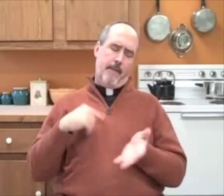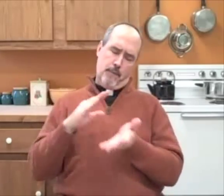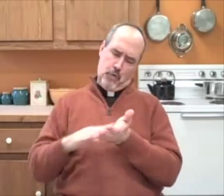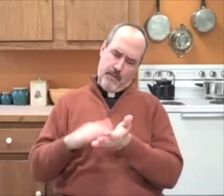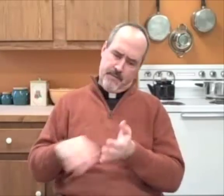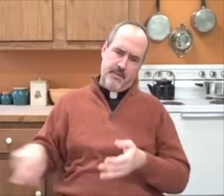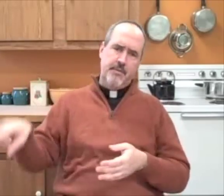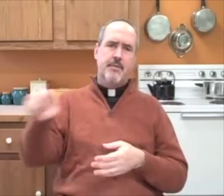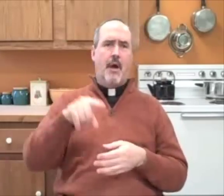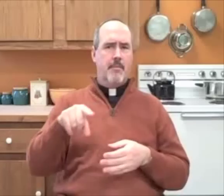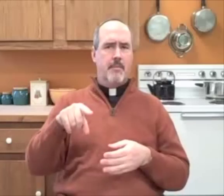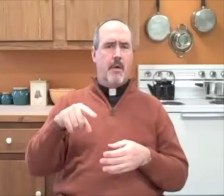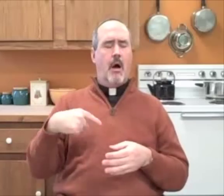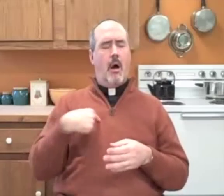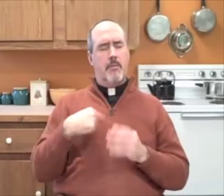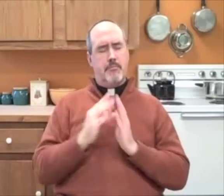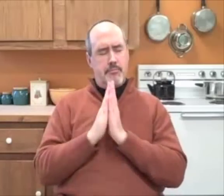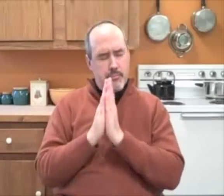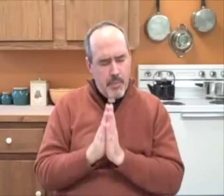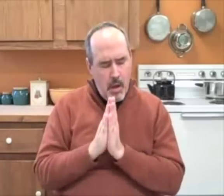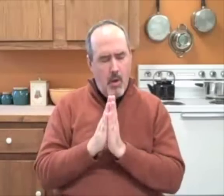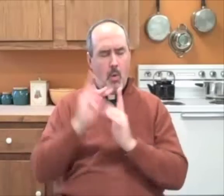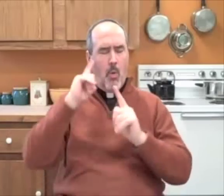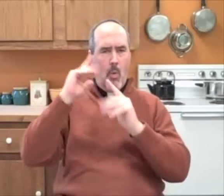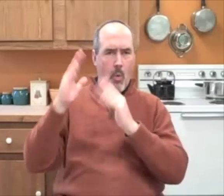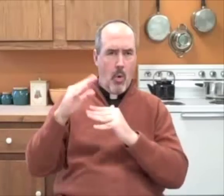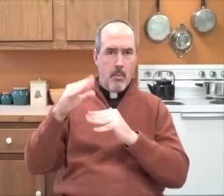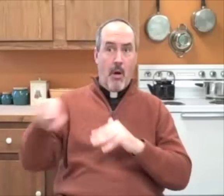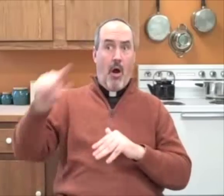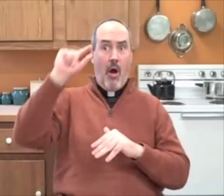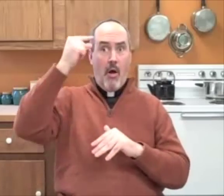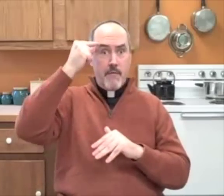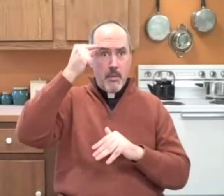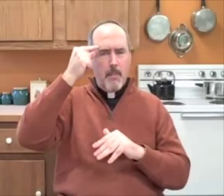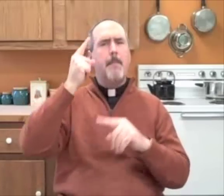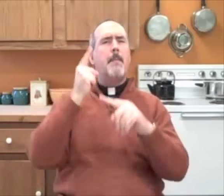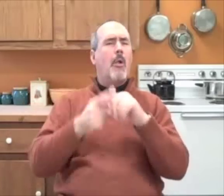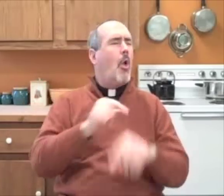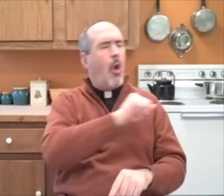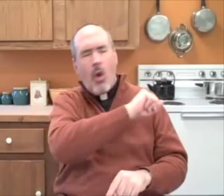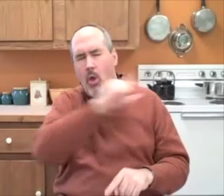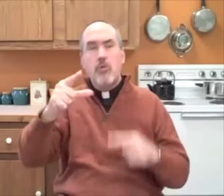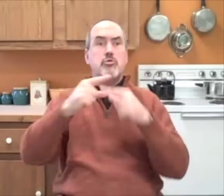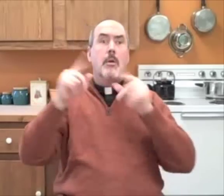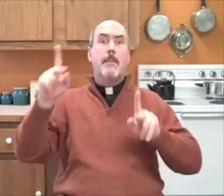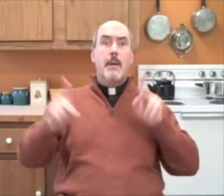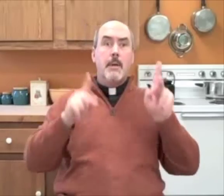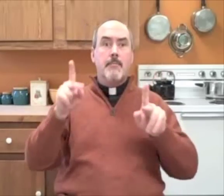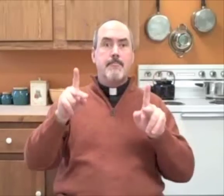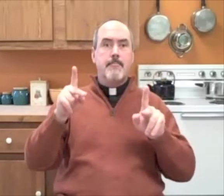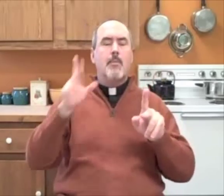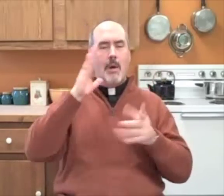I pray and hope that the government, plus all of the people of Japan, can become Catholic.